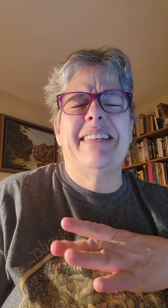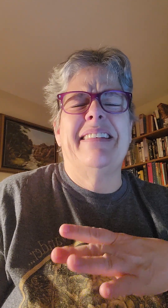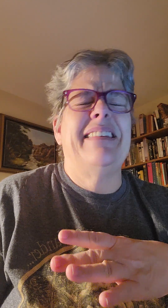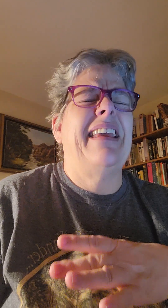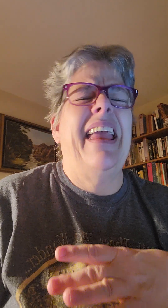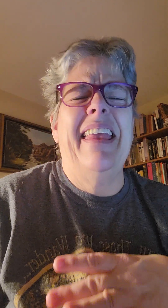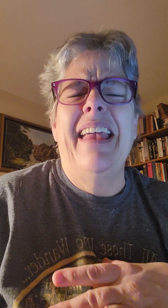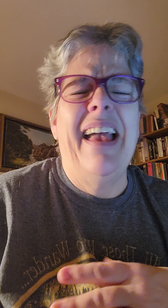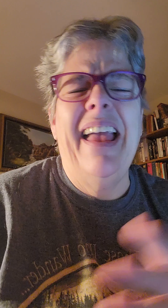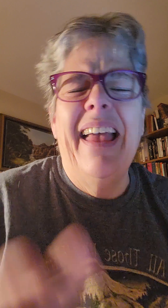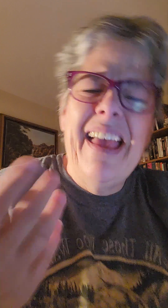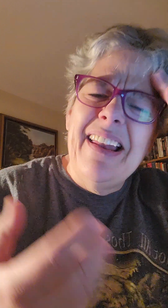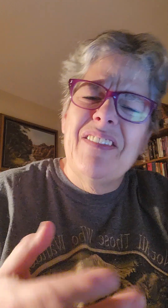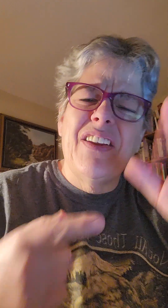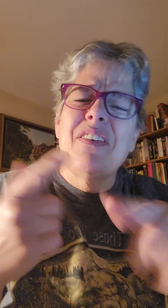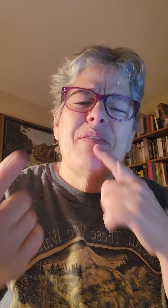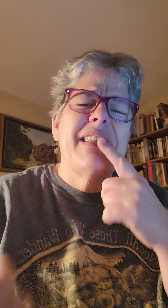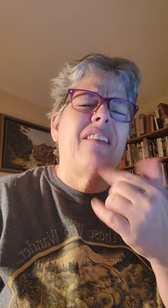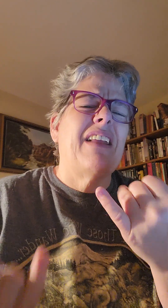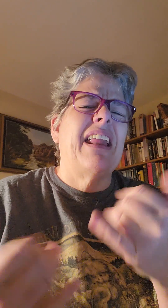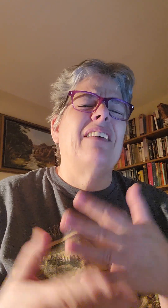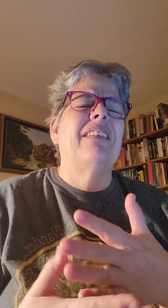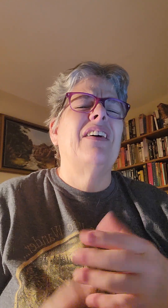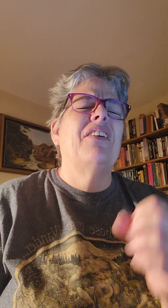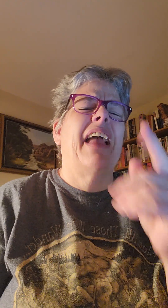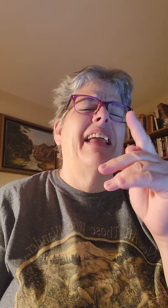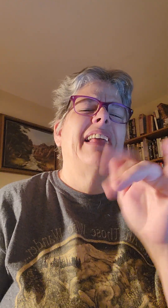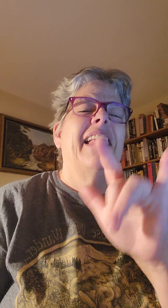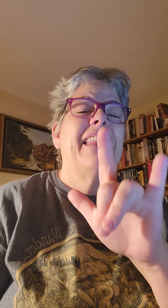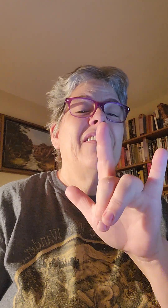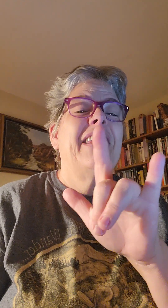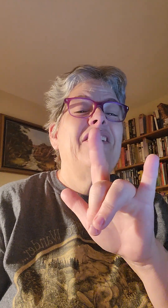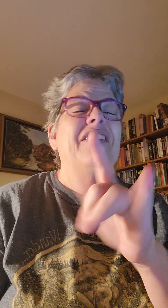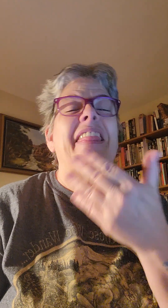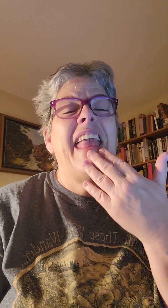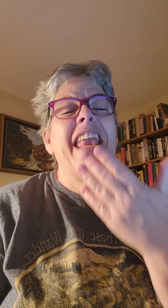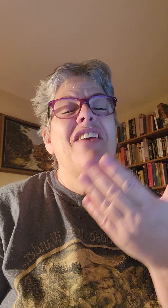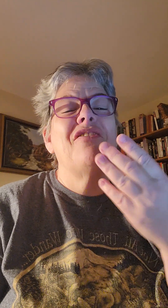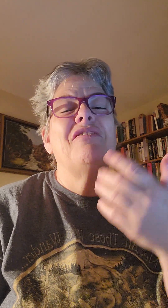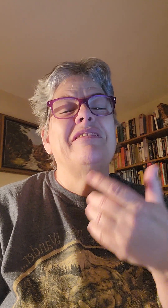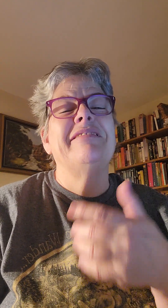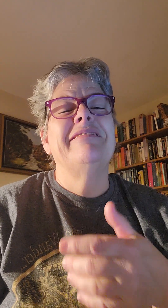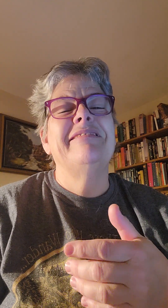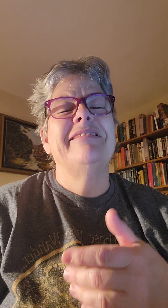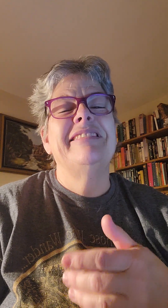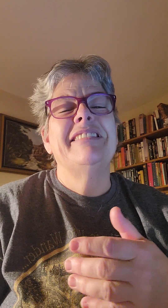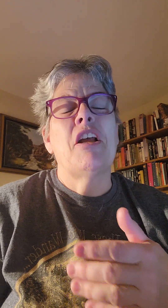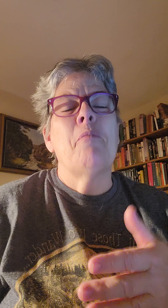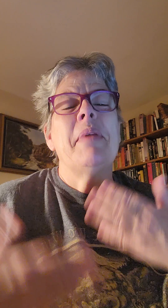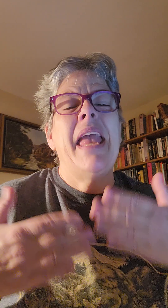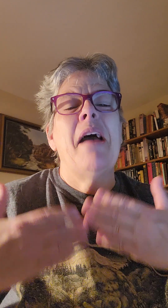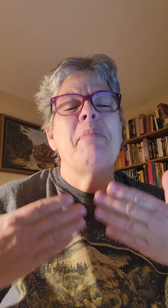day. I don't even know what I'm saying right now. Okay. Love you. Thank you. Be happy.